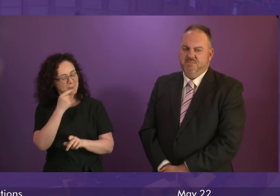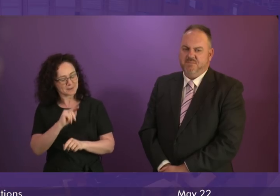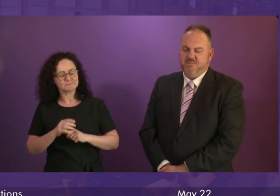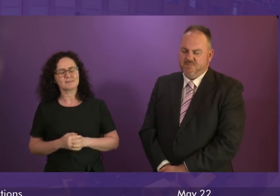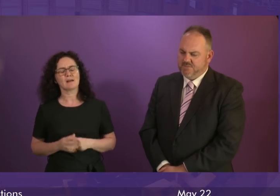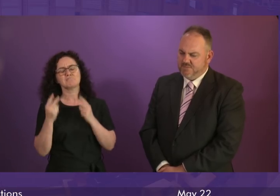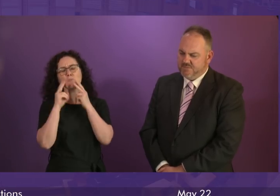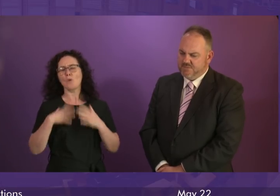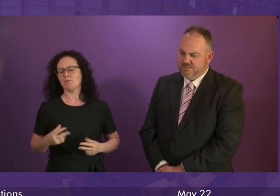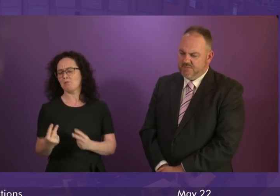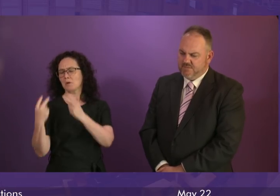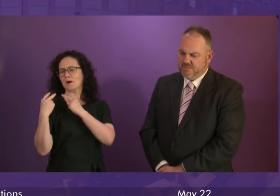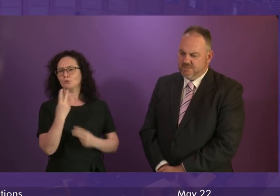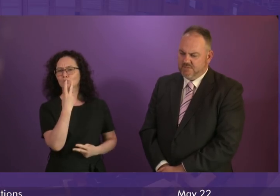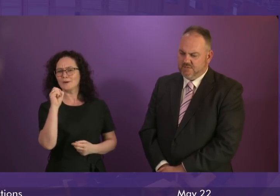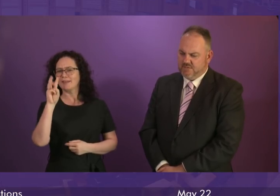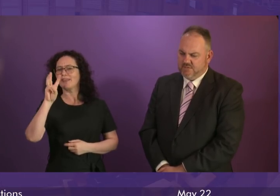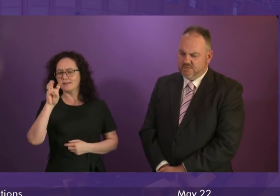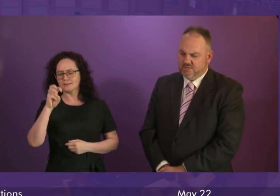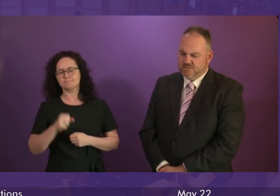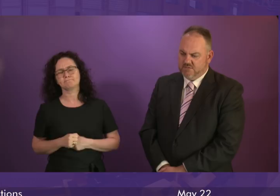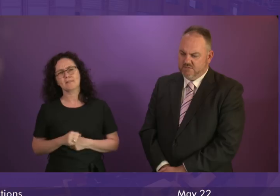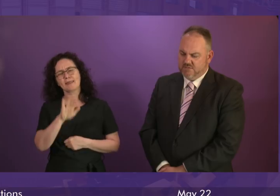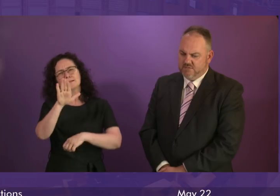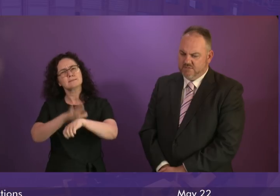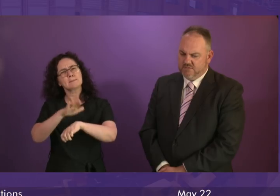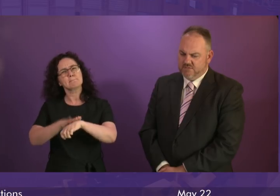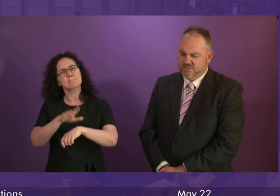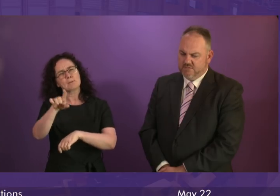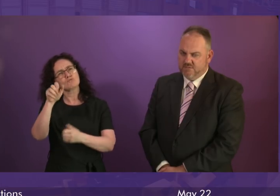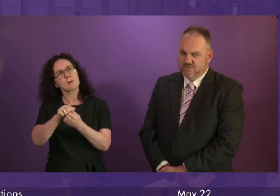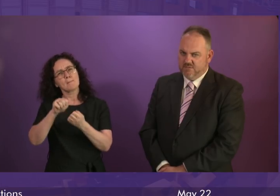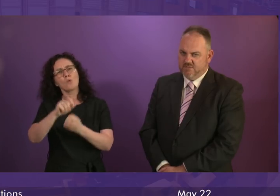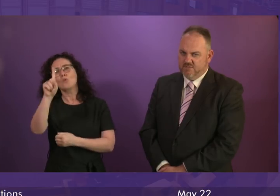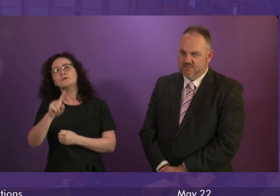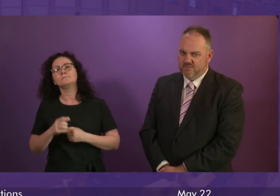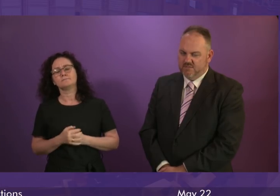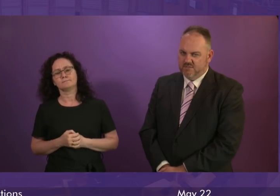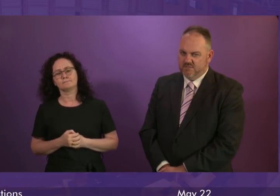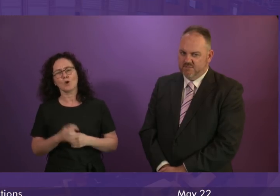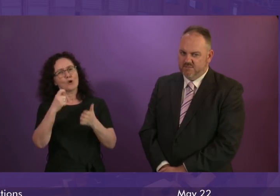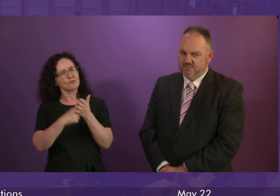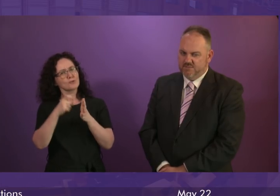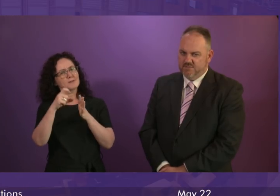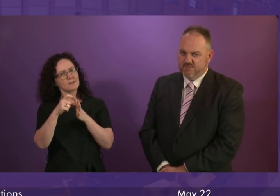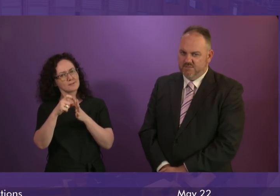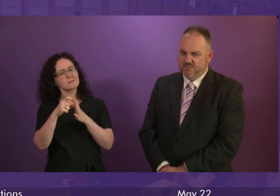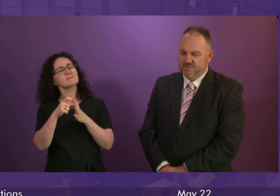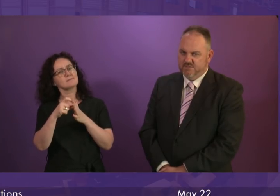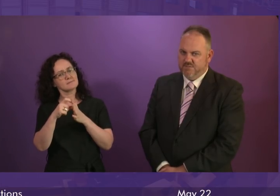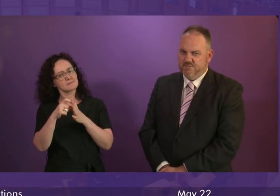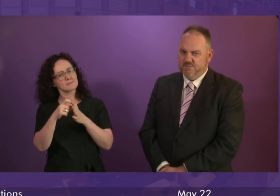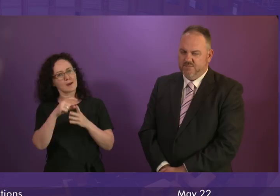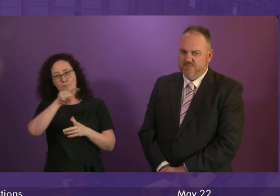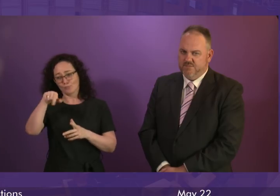2013, because in 2013, I seem to recall that one, Ruth Davidson, who may be recognised by many inside